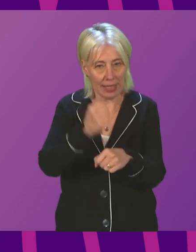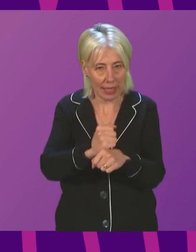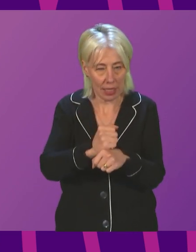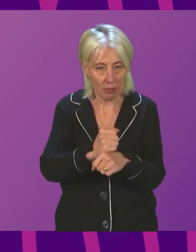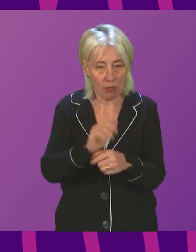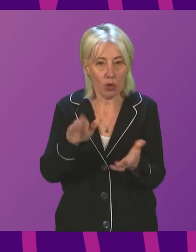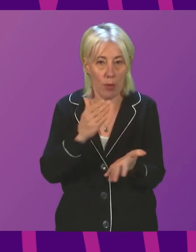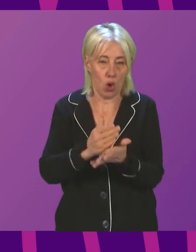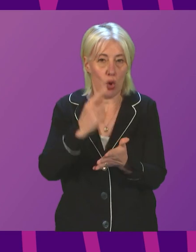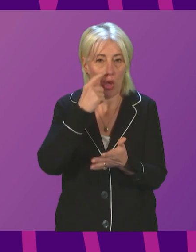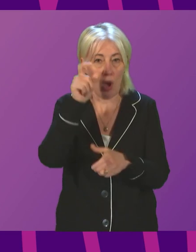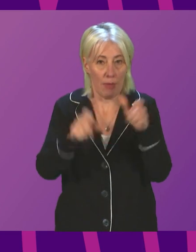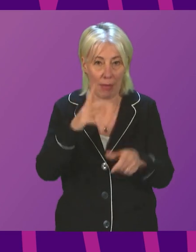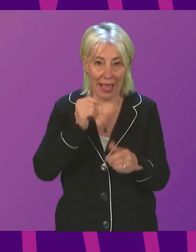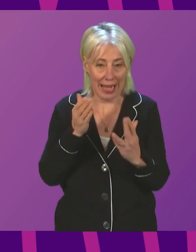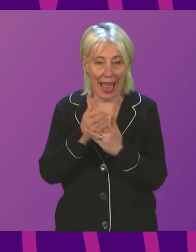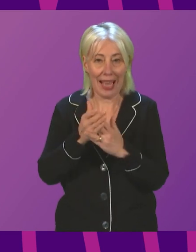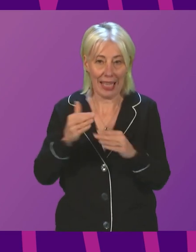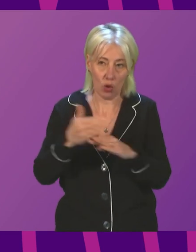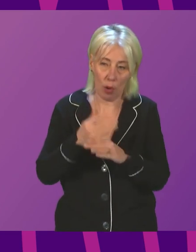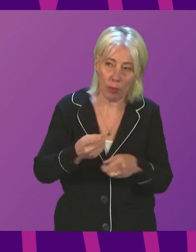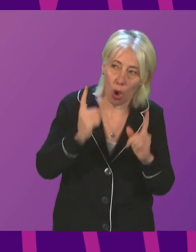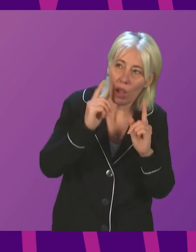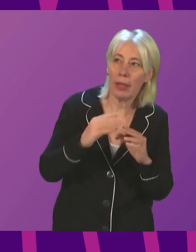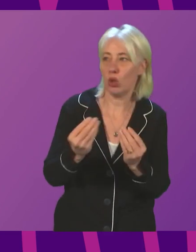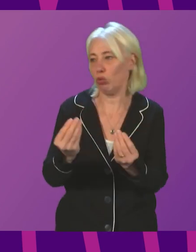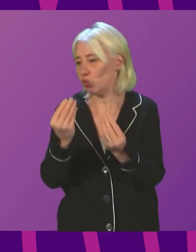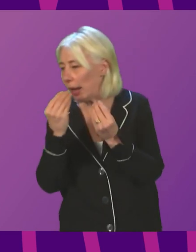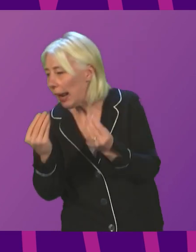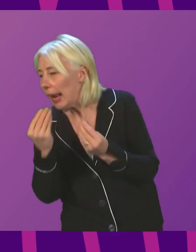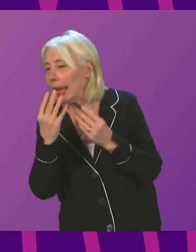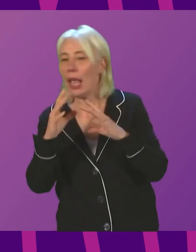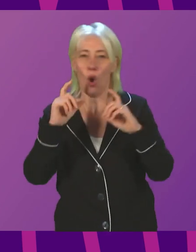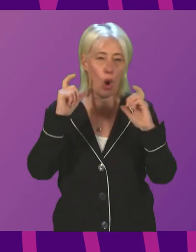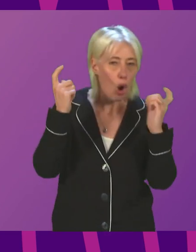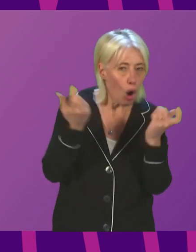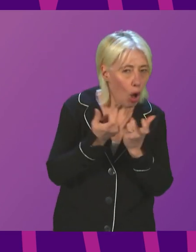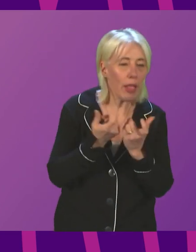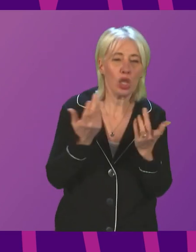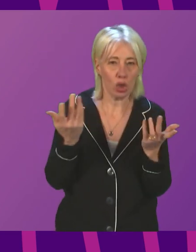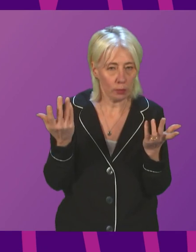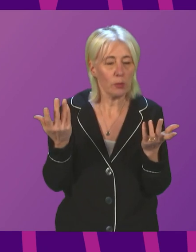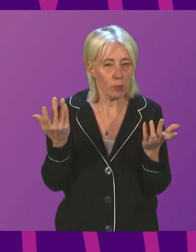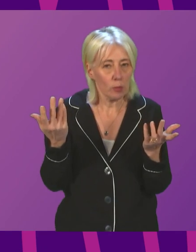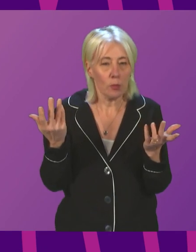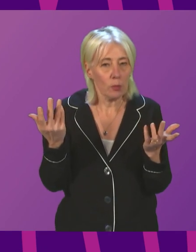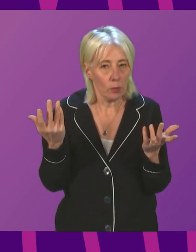sure that young people have access to employment, to training or to a college place when